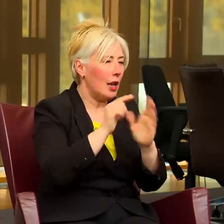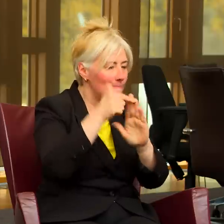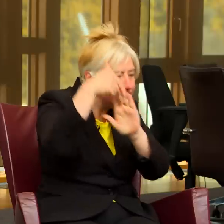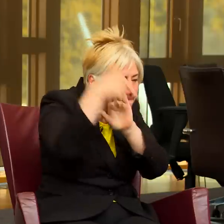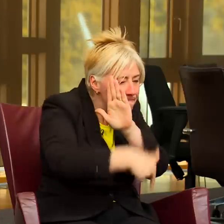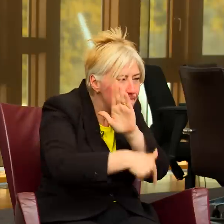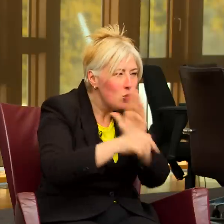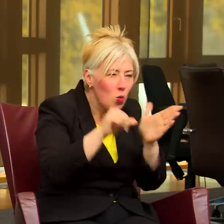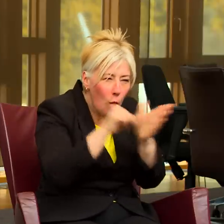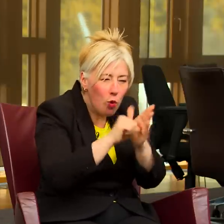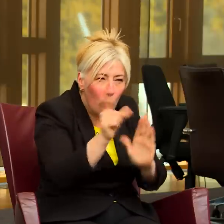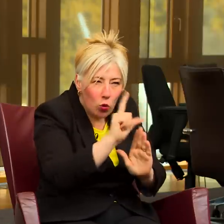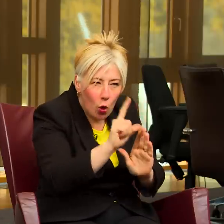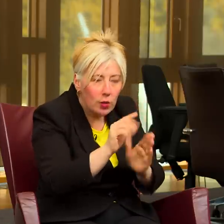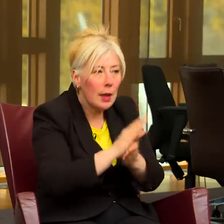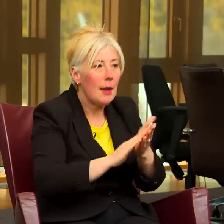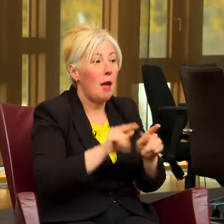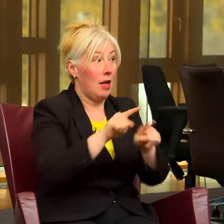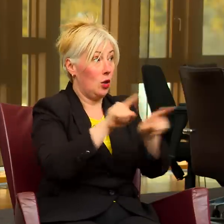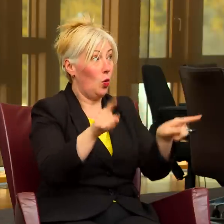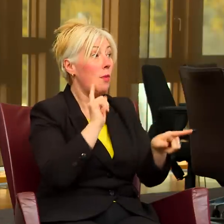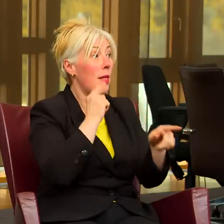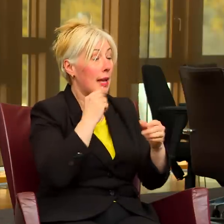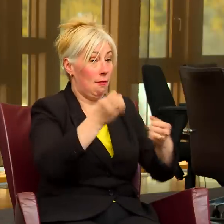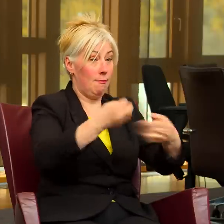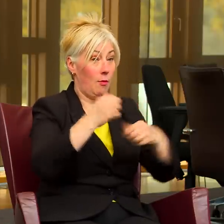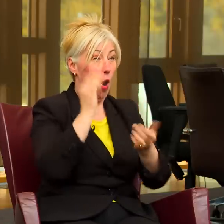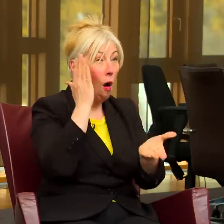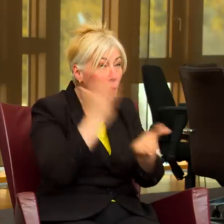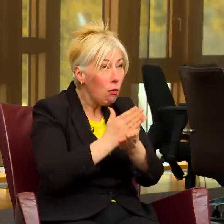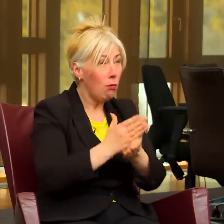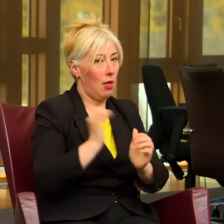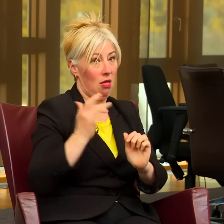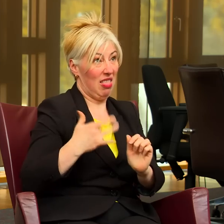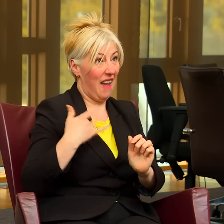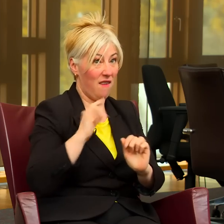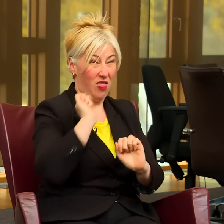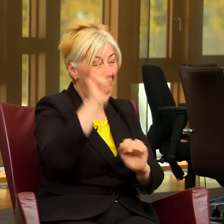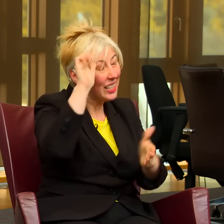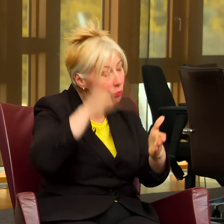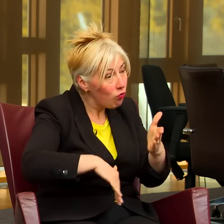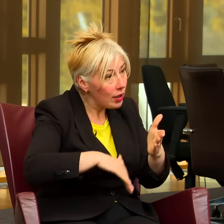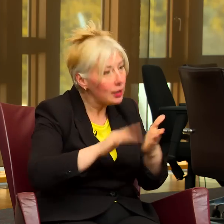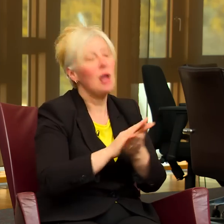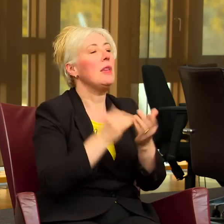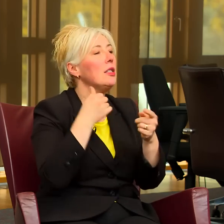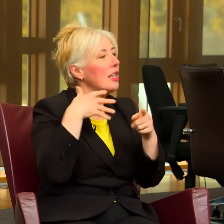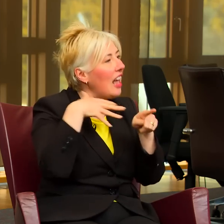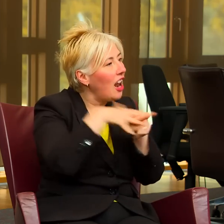those individuals will be able to give real life experience to that advisory group that will influence the plan and because of that I think